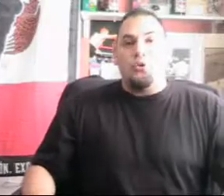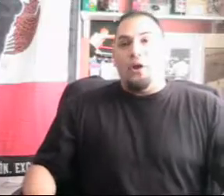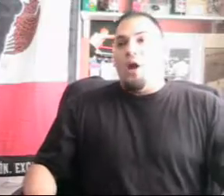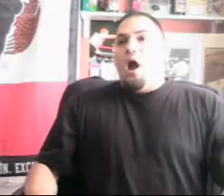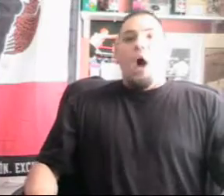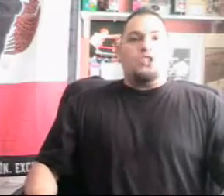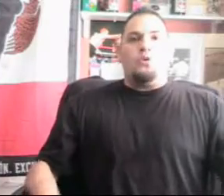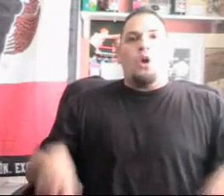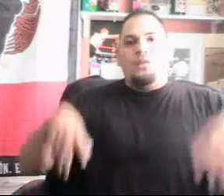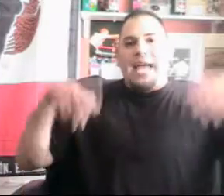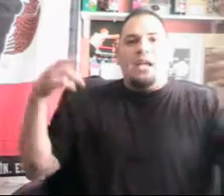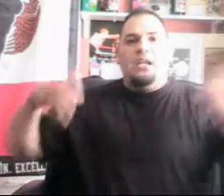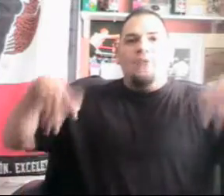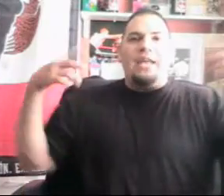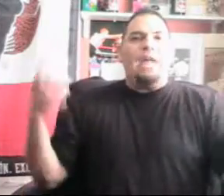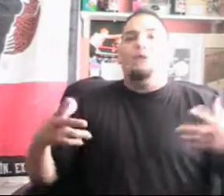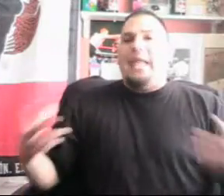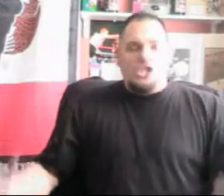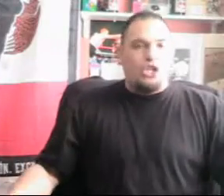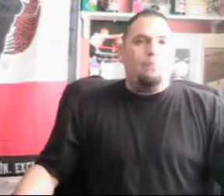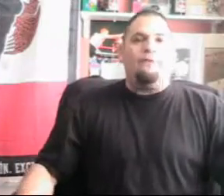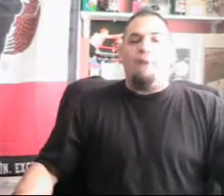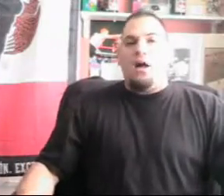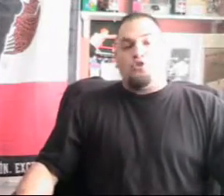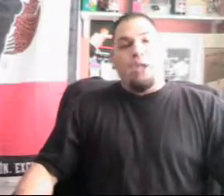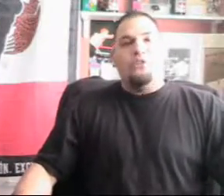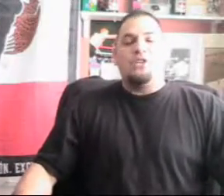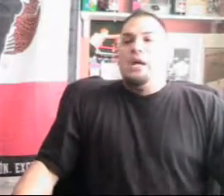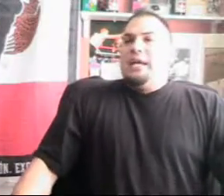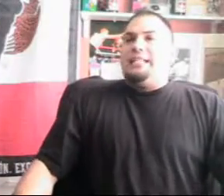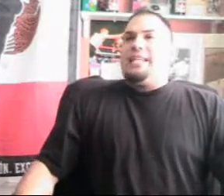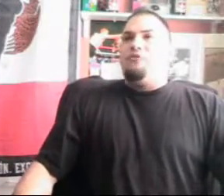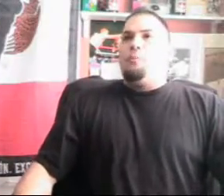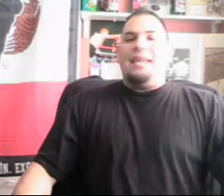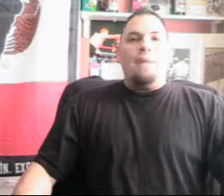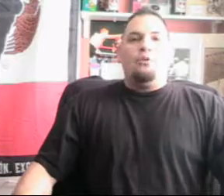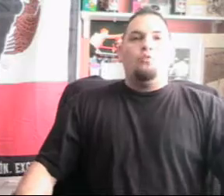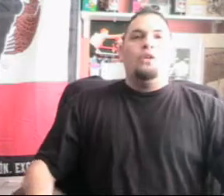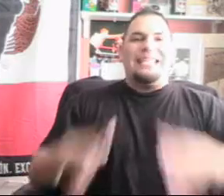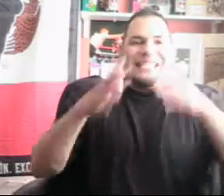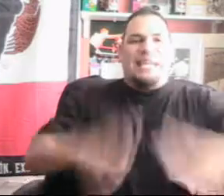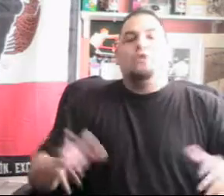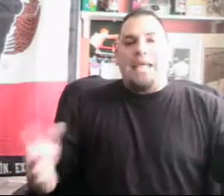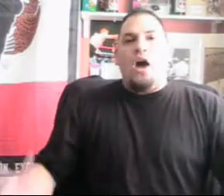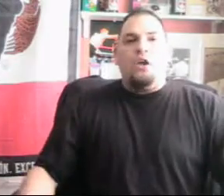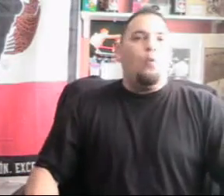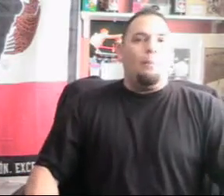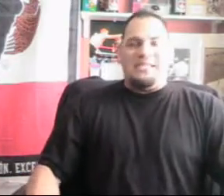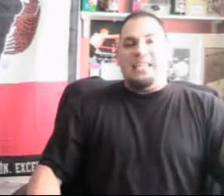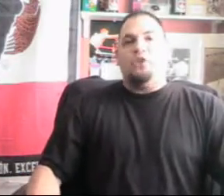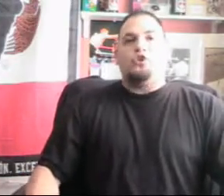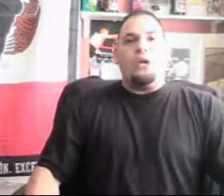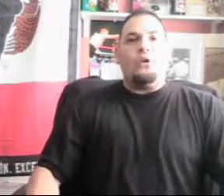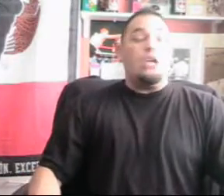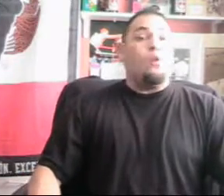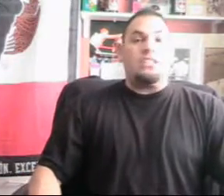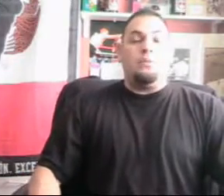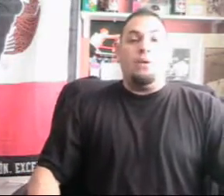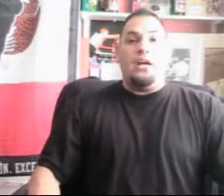career. Oscar has always had a love and hate relationship with, uh, trainers. He's never been able to really settle down in what particular trainer he wants to be